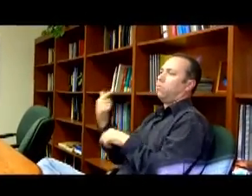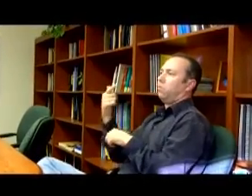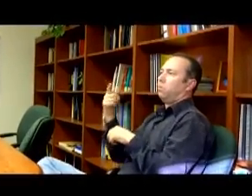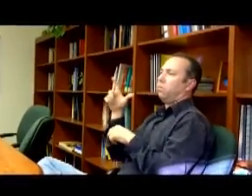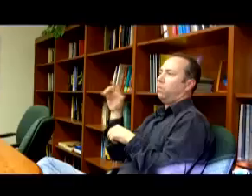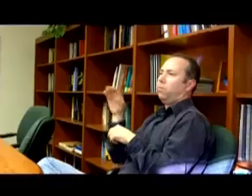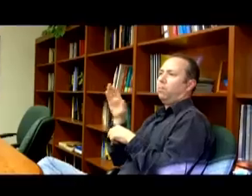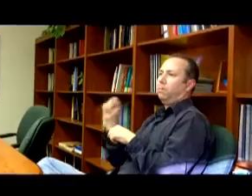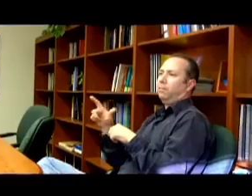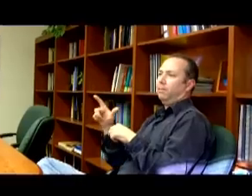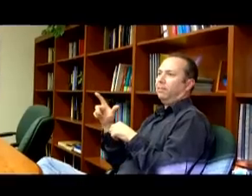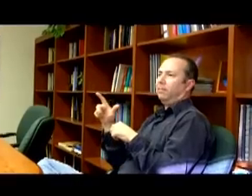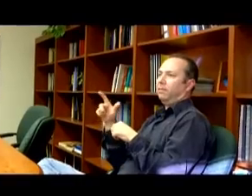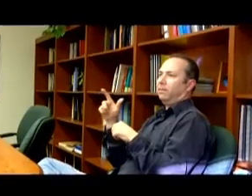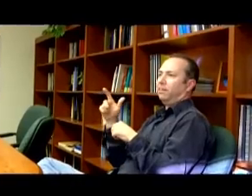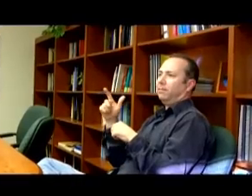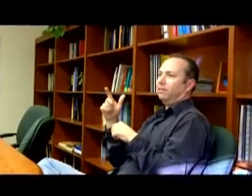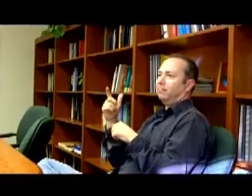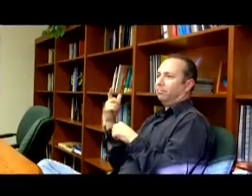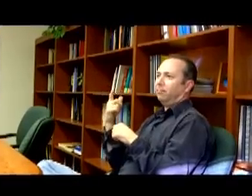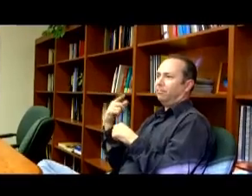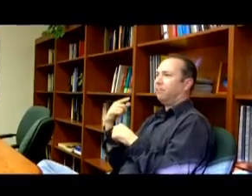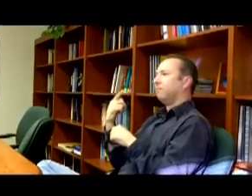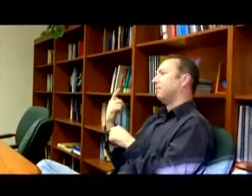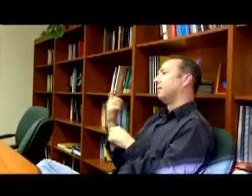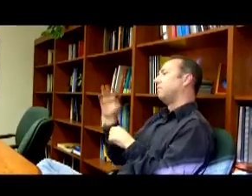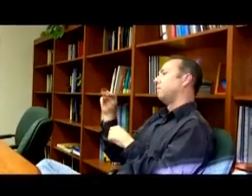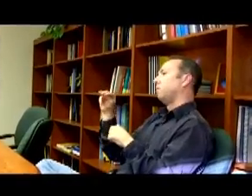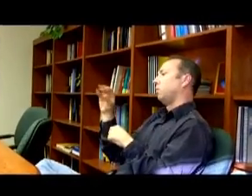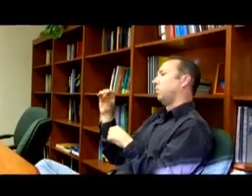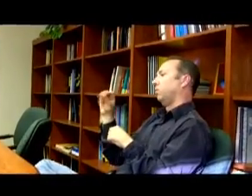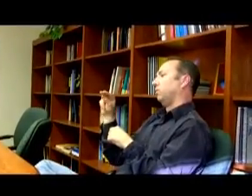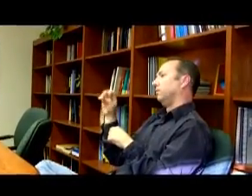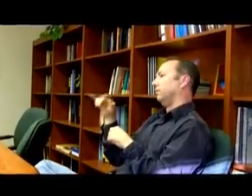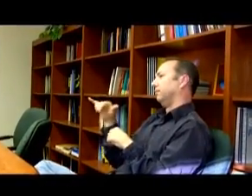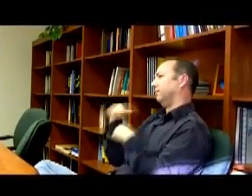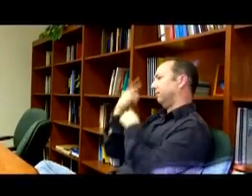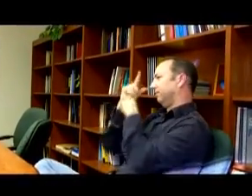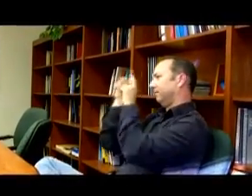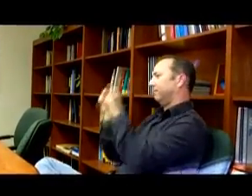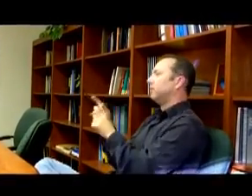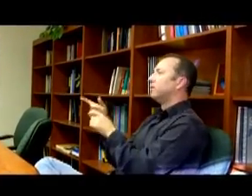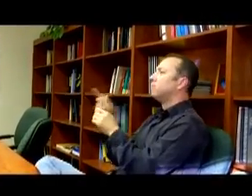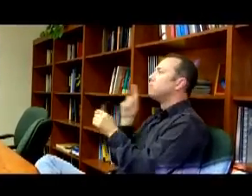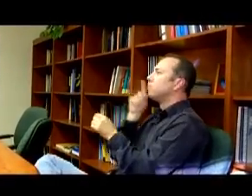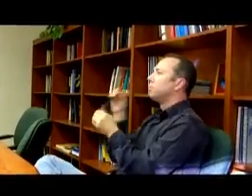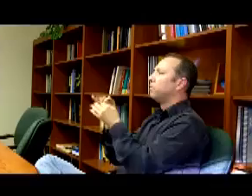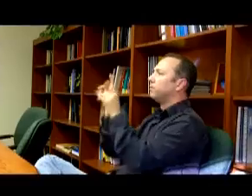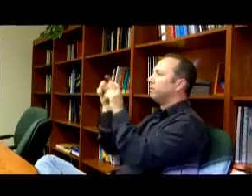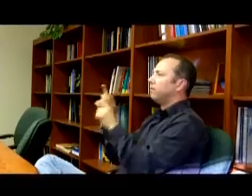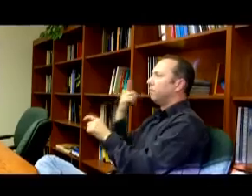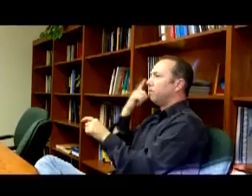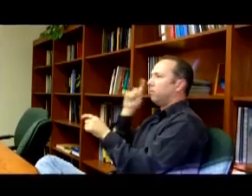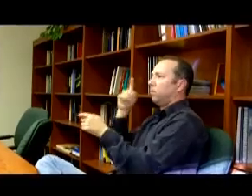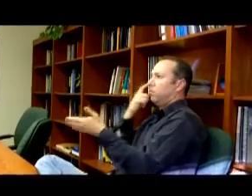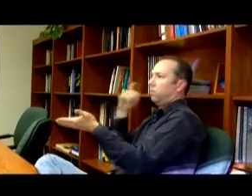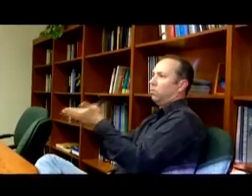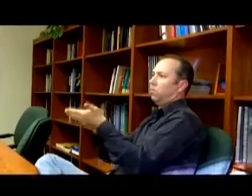Mooney Facial Expression Test that looks for global facial